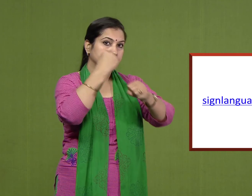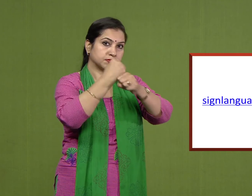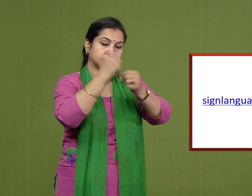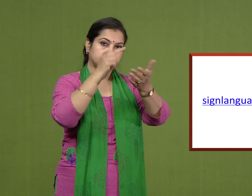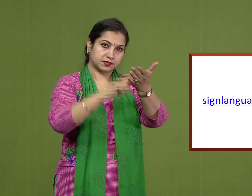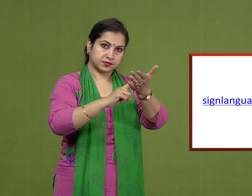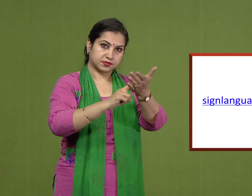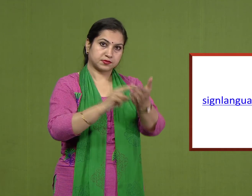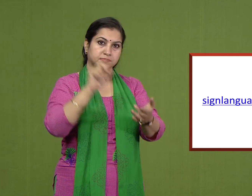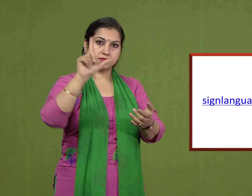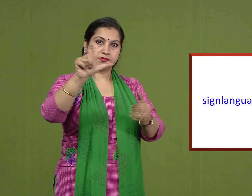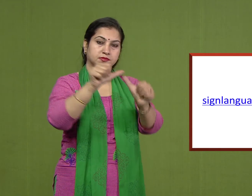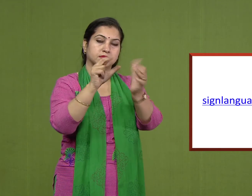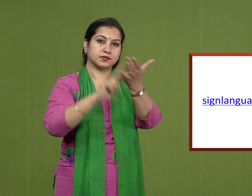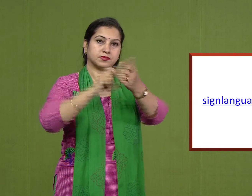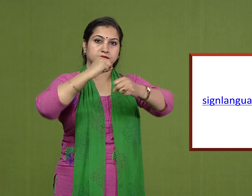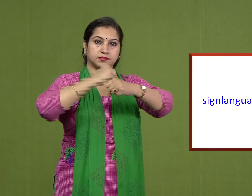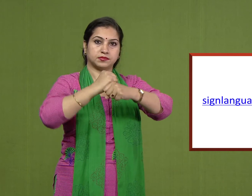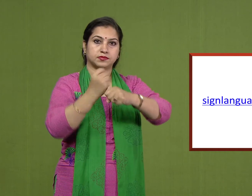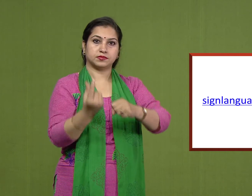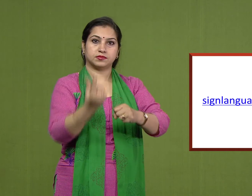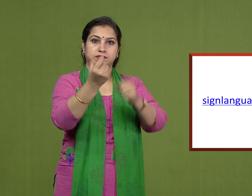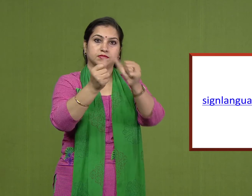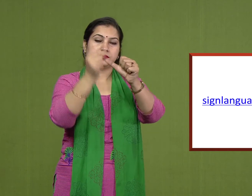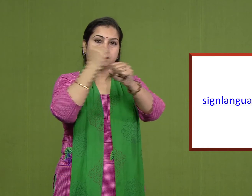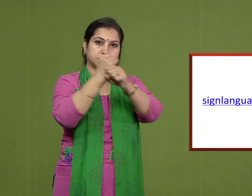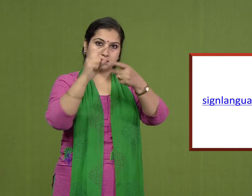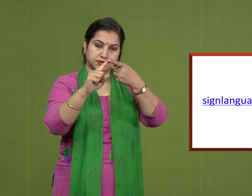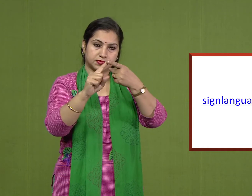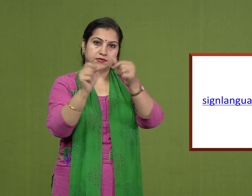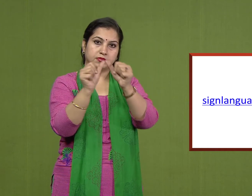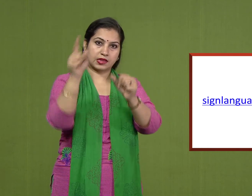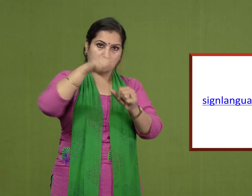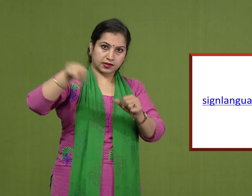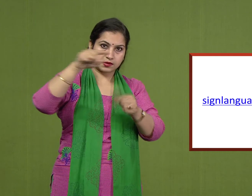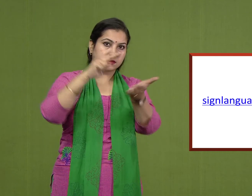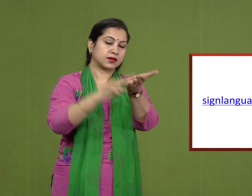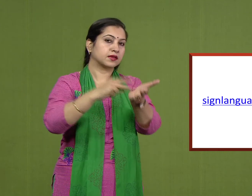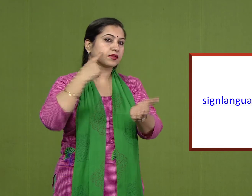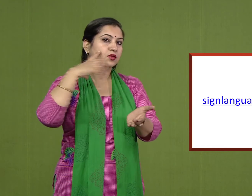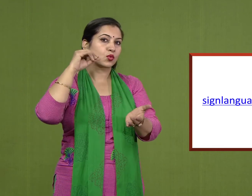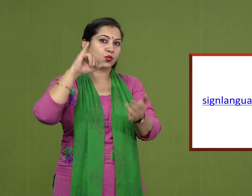sign language at the rate nios.ac.in.